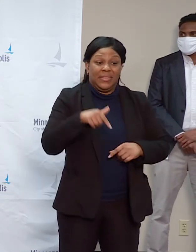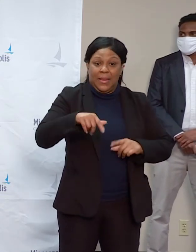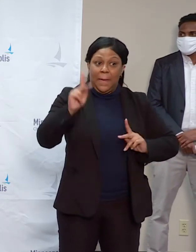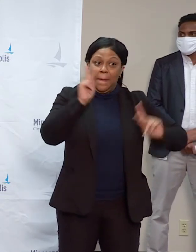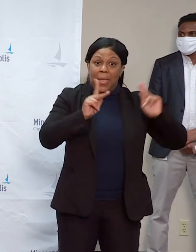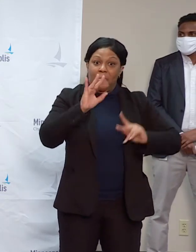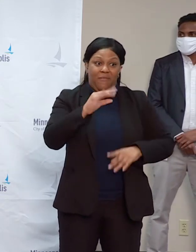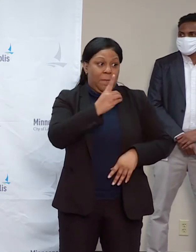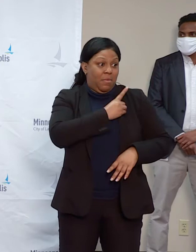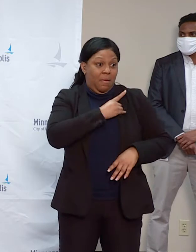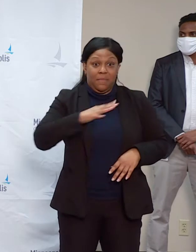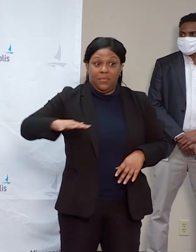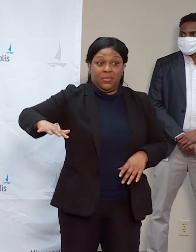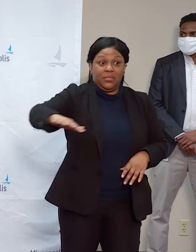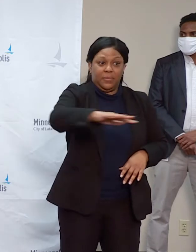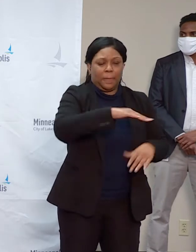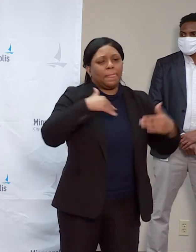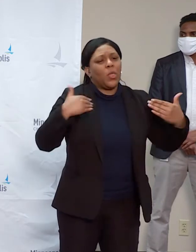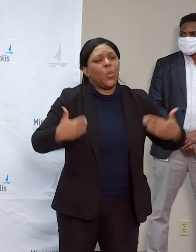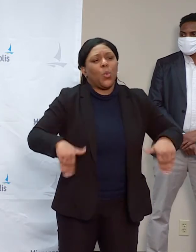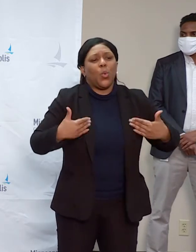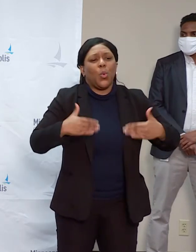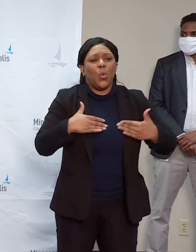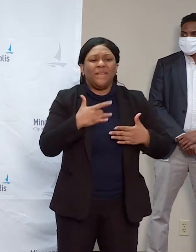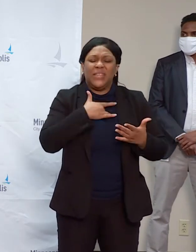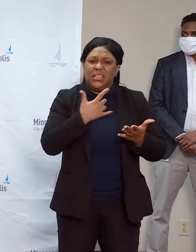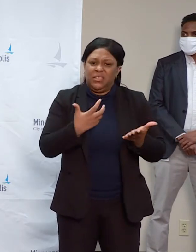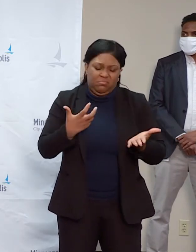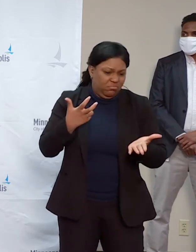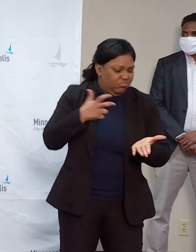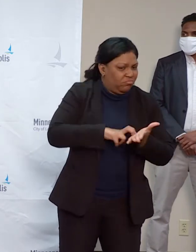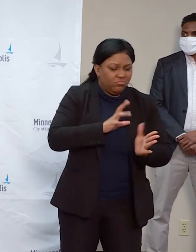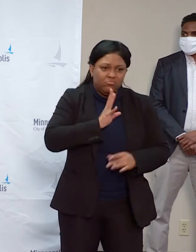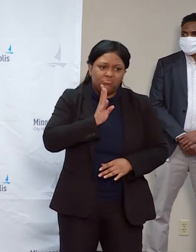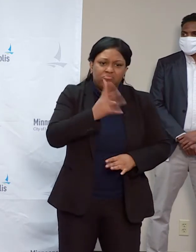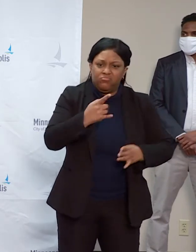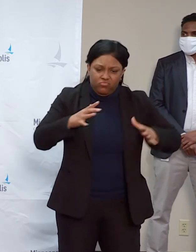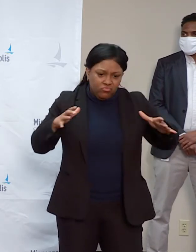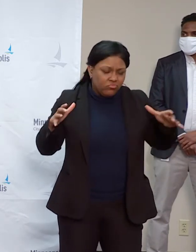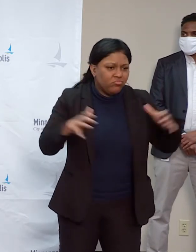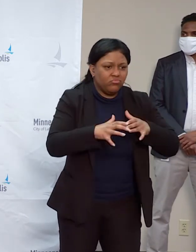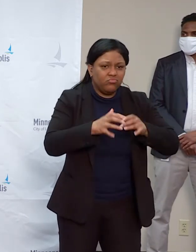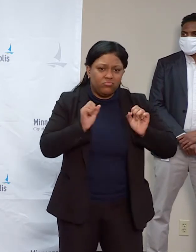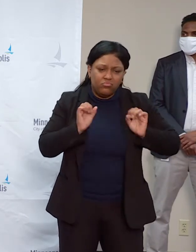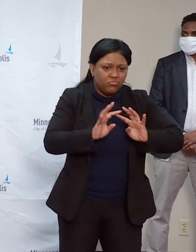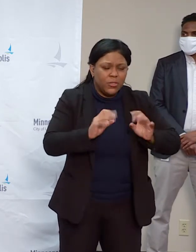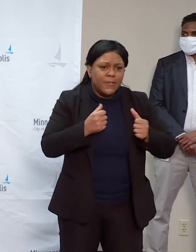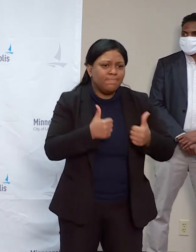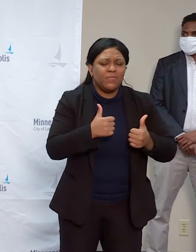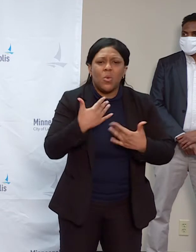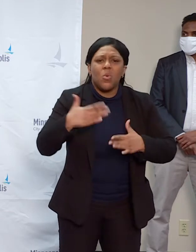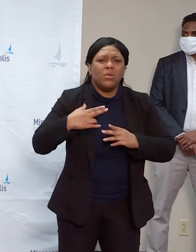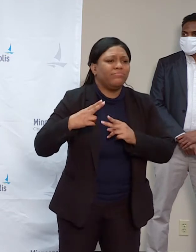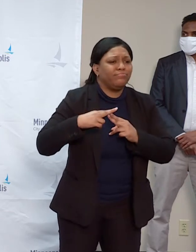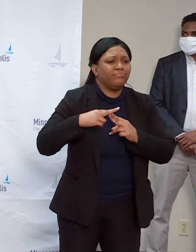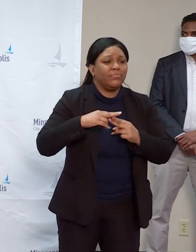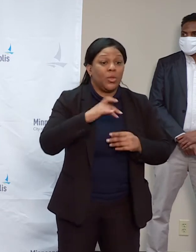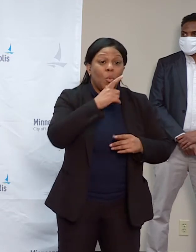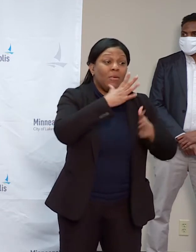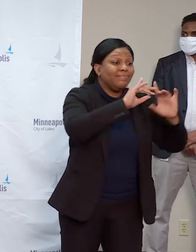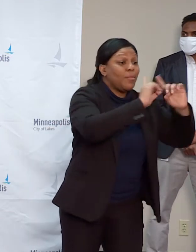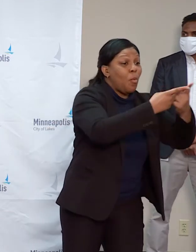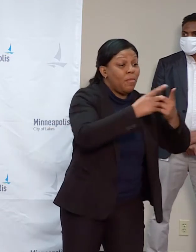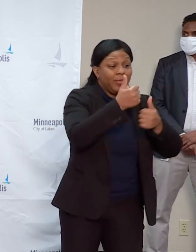us as a city enterprise accountable, whether that is elected officials or department heads. They've made sure to hold